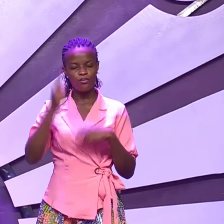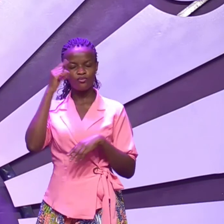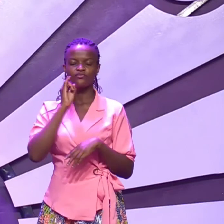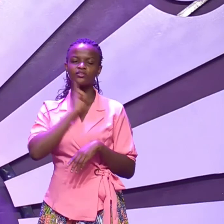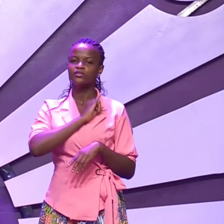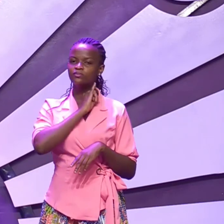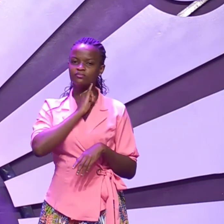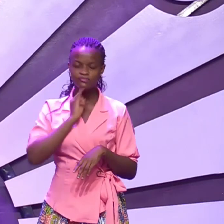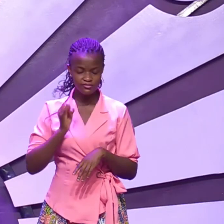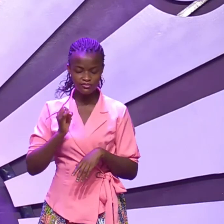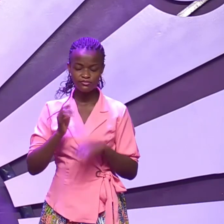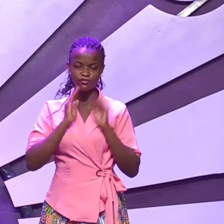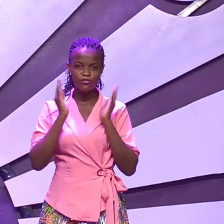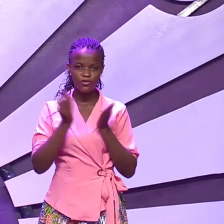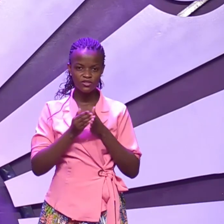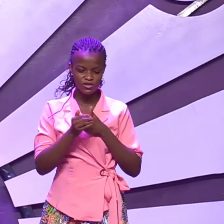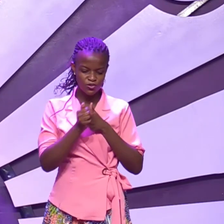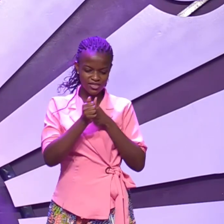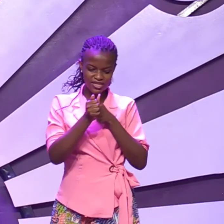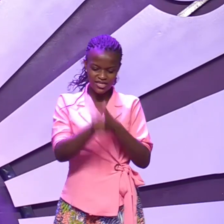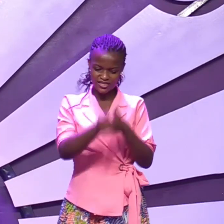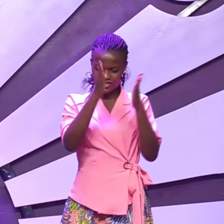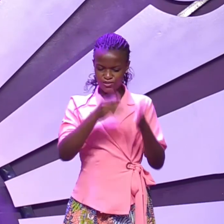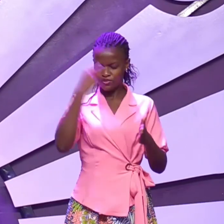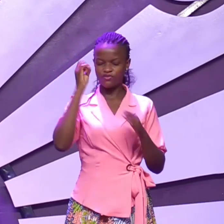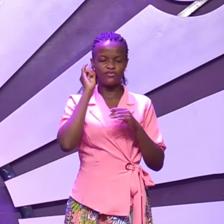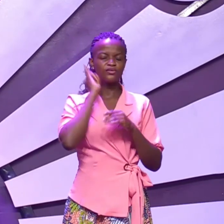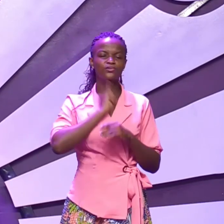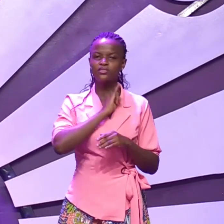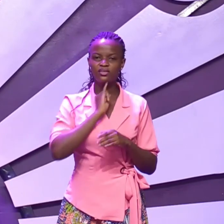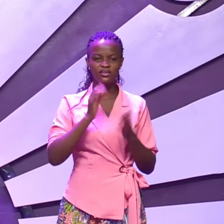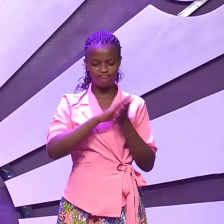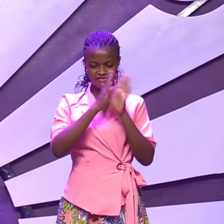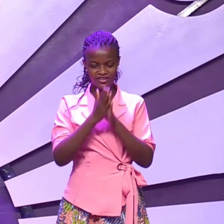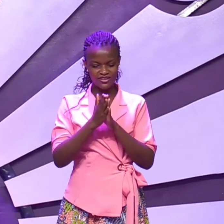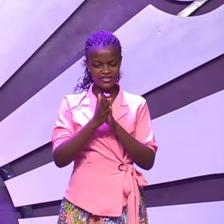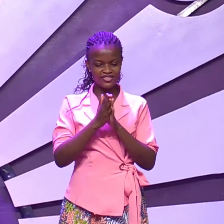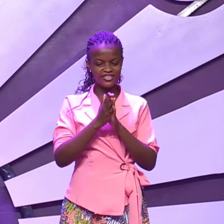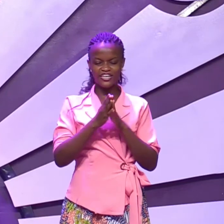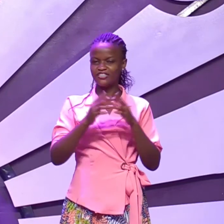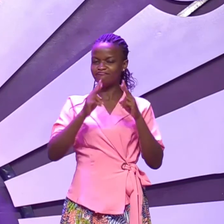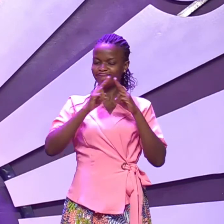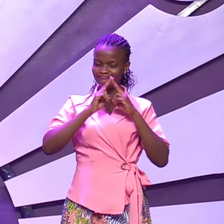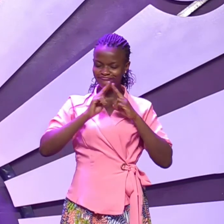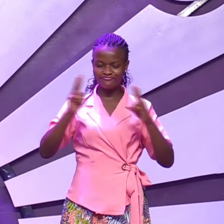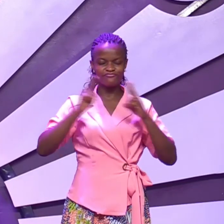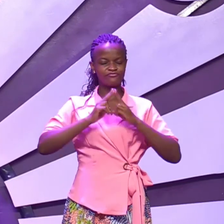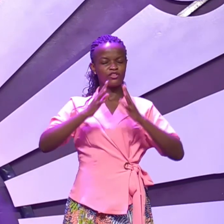Moses was the leader of Israel he had become so highly venerated